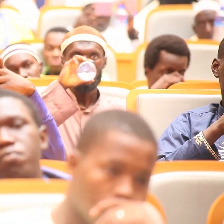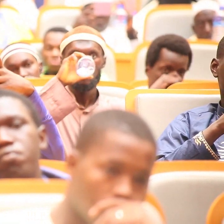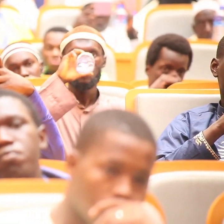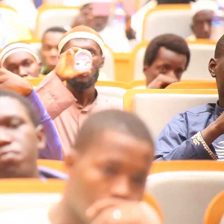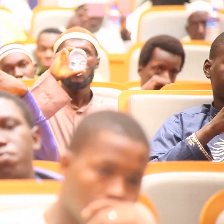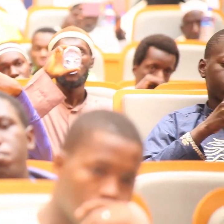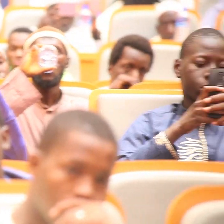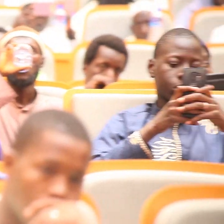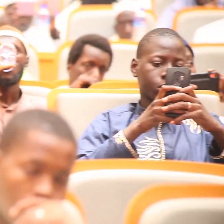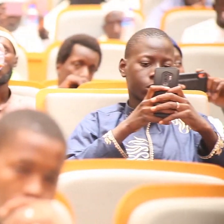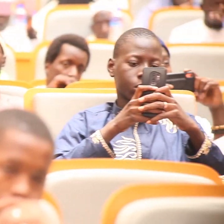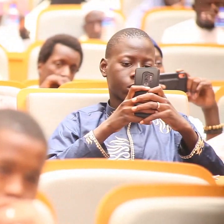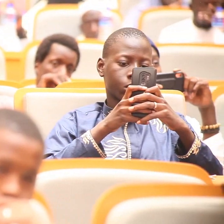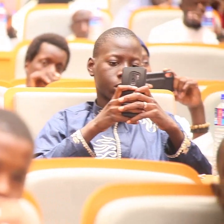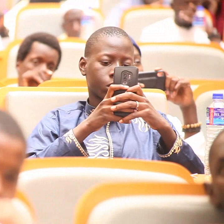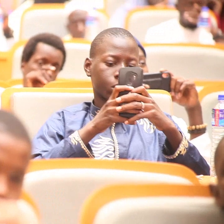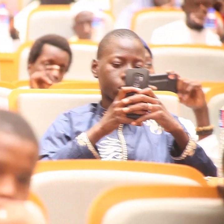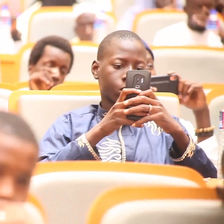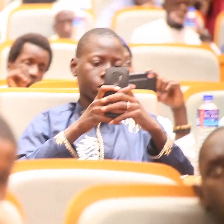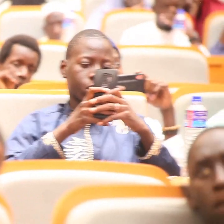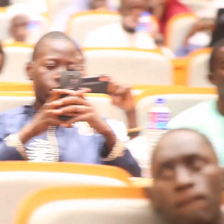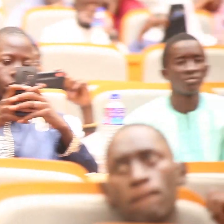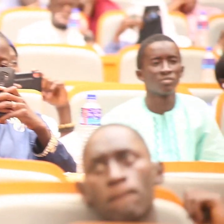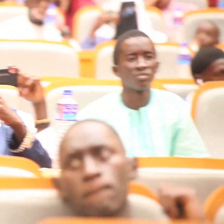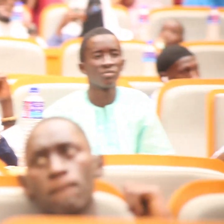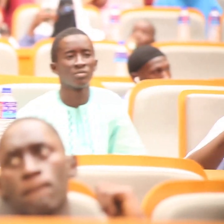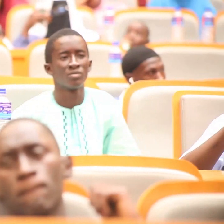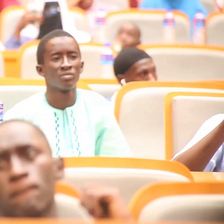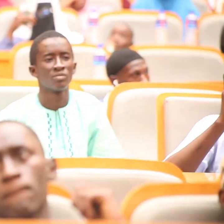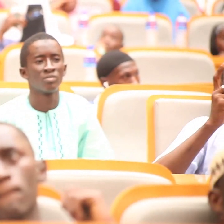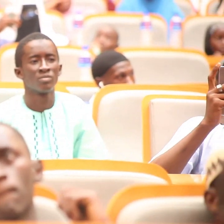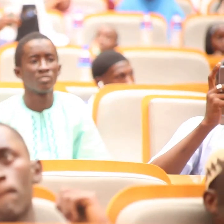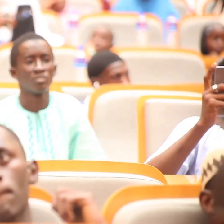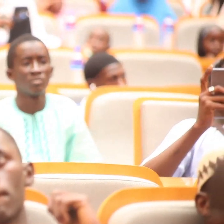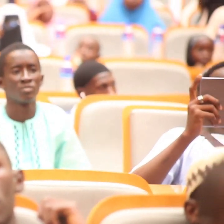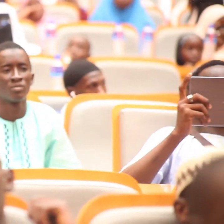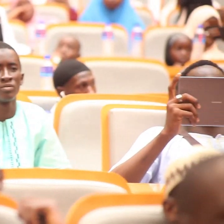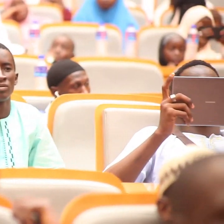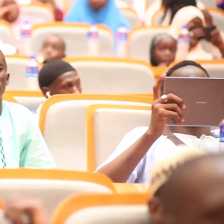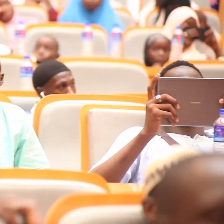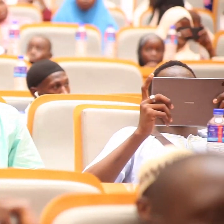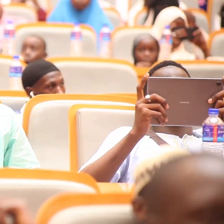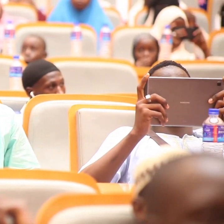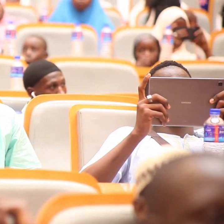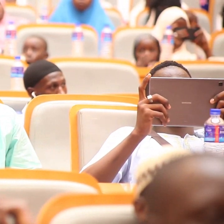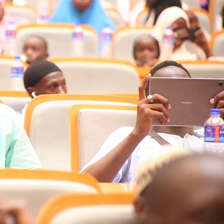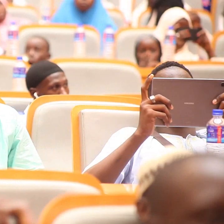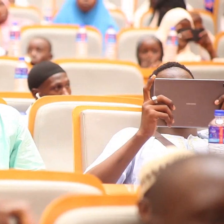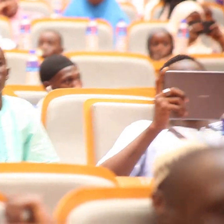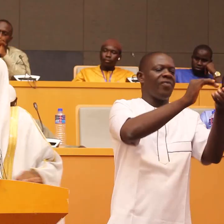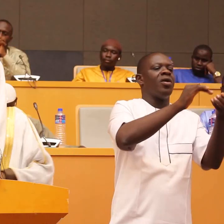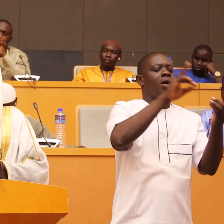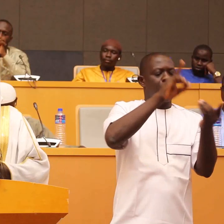like this we should compete one another he brought half of his wealth and gave it to prophet sallallahu alayhi was thinking